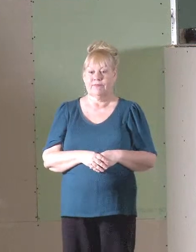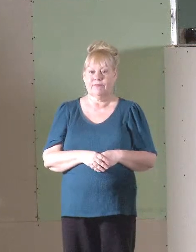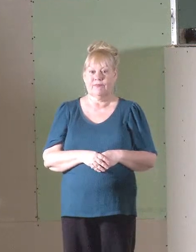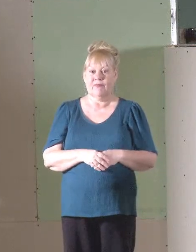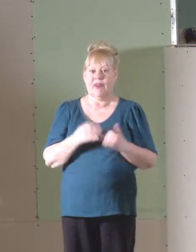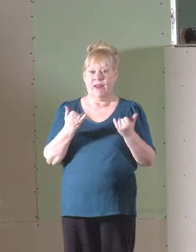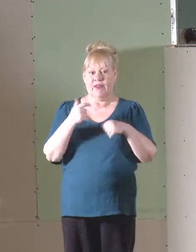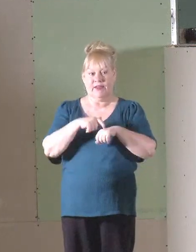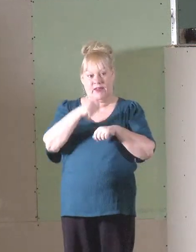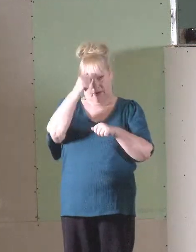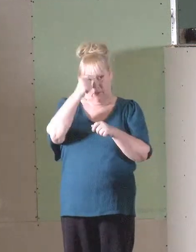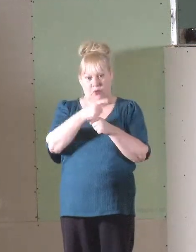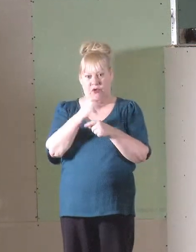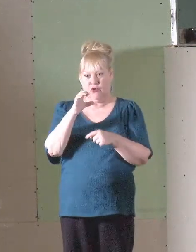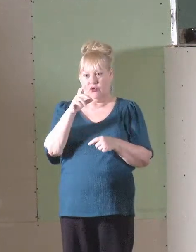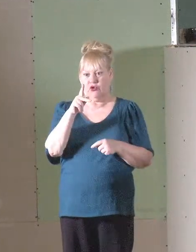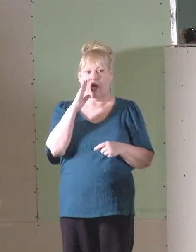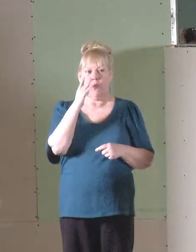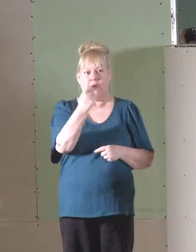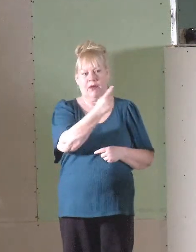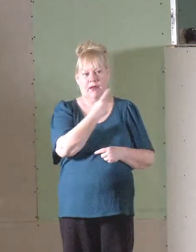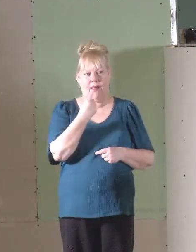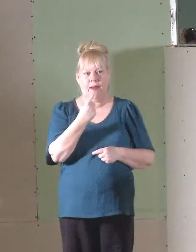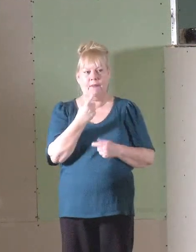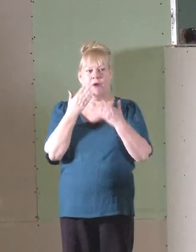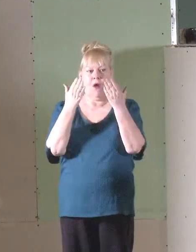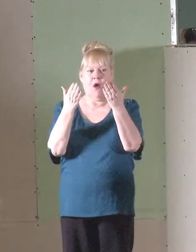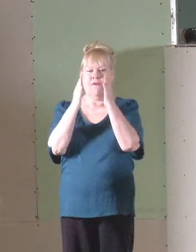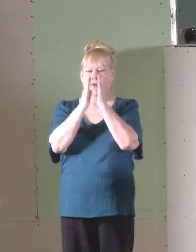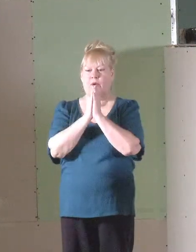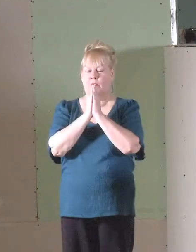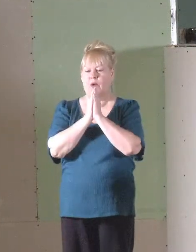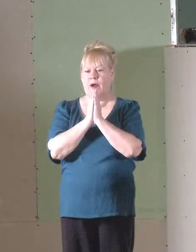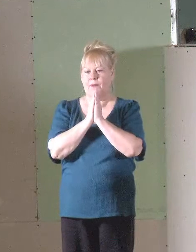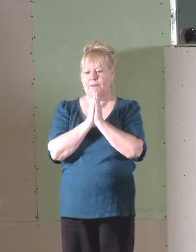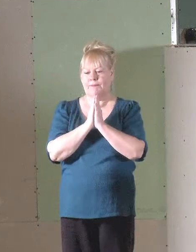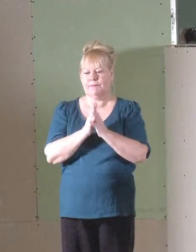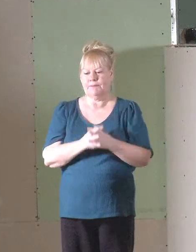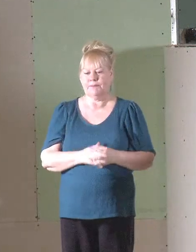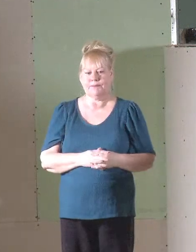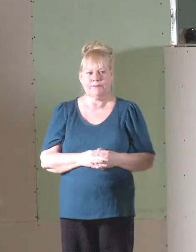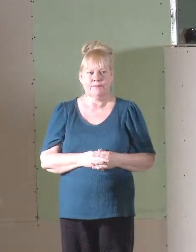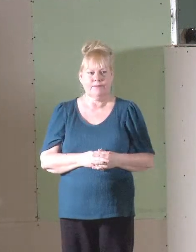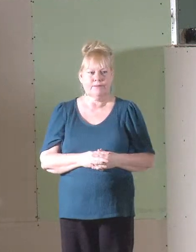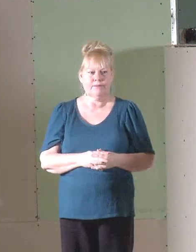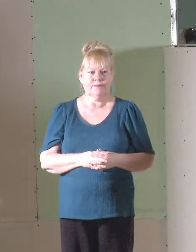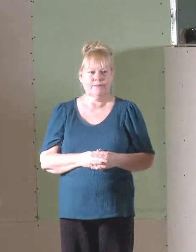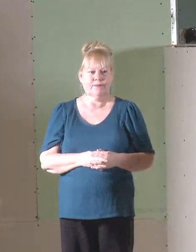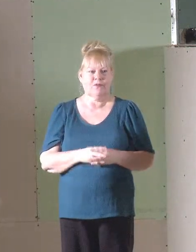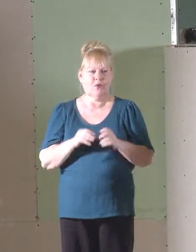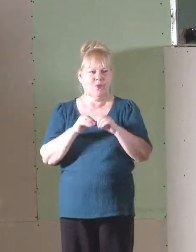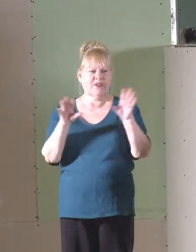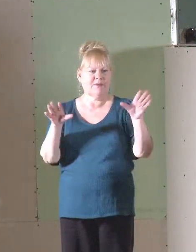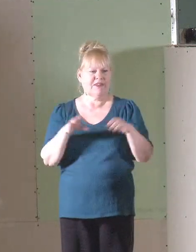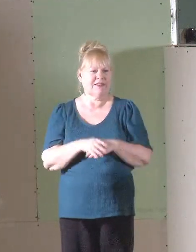at this time, brother Chuck Meisenheimer is going to come and offer the shepherd's prayer as we are dismissed.